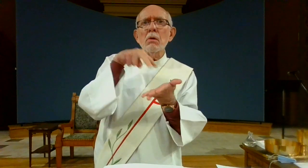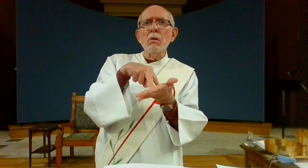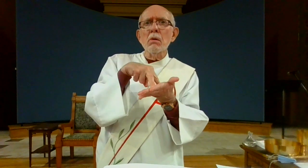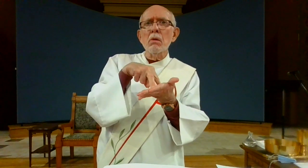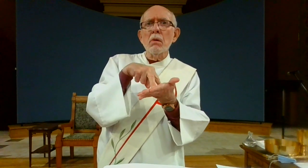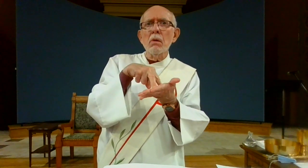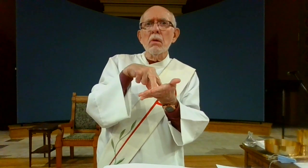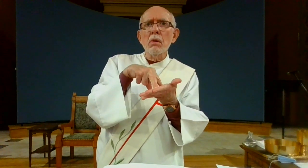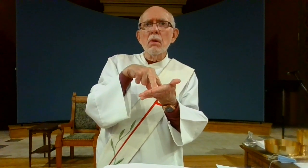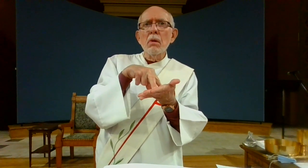Peter